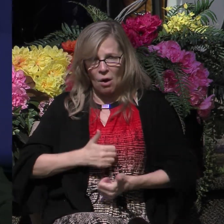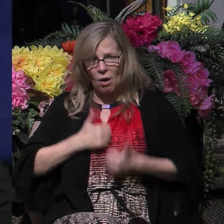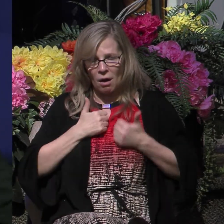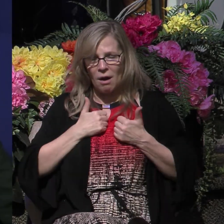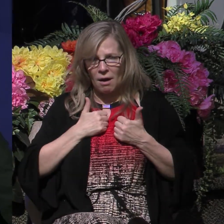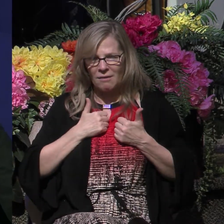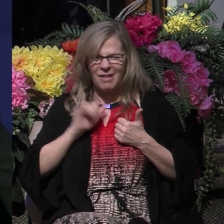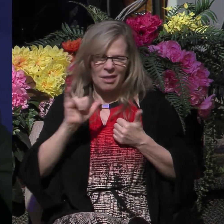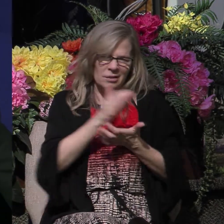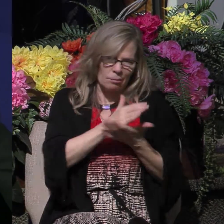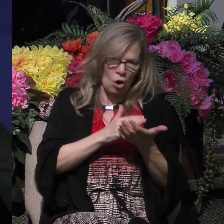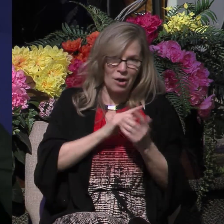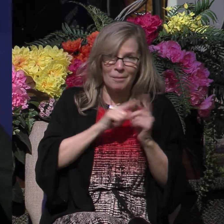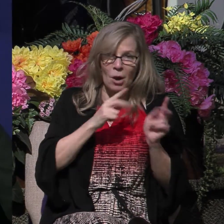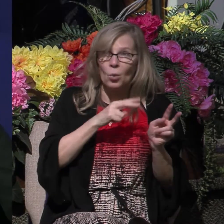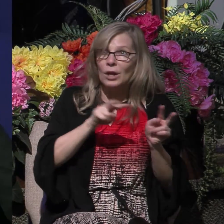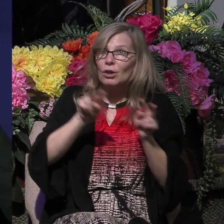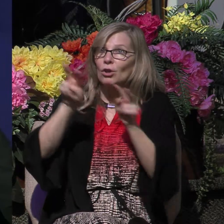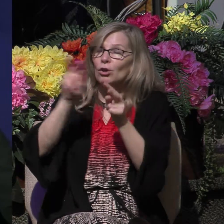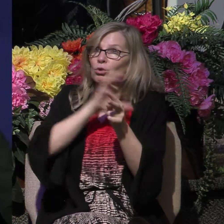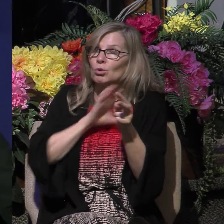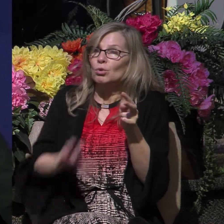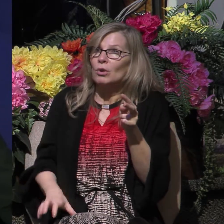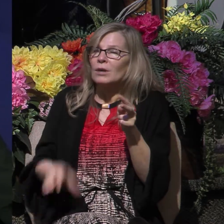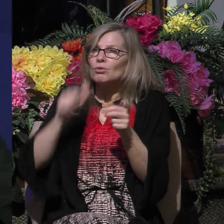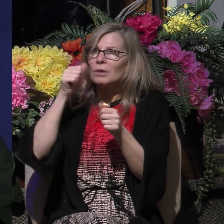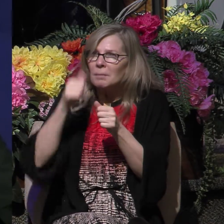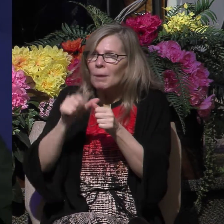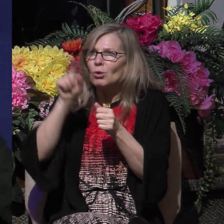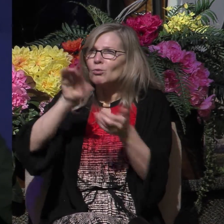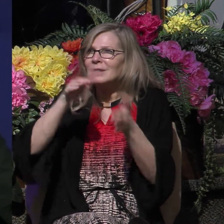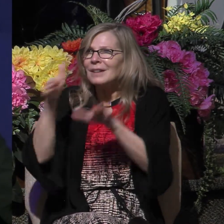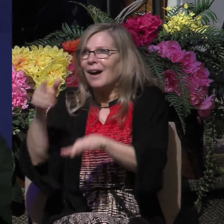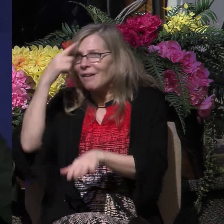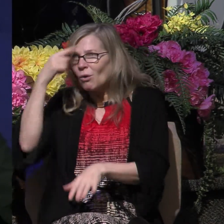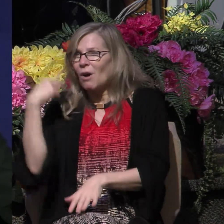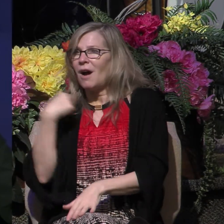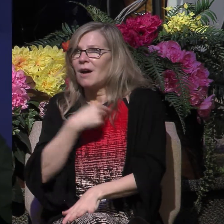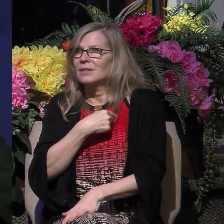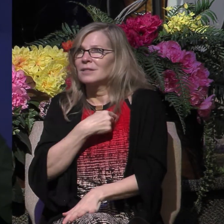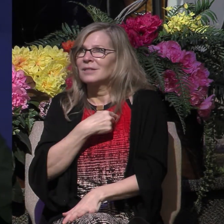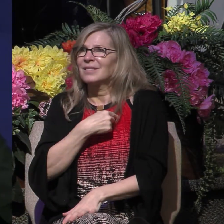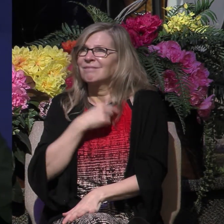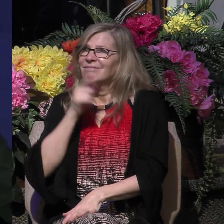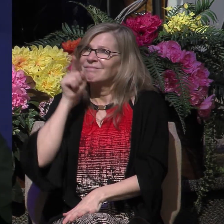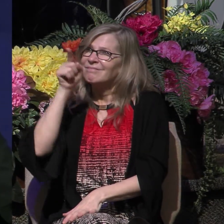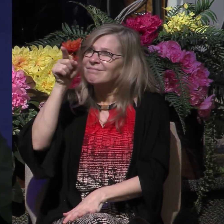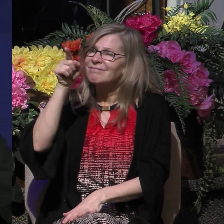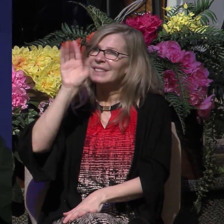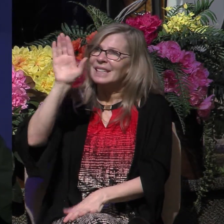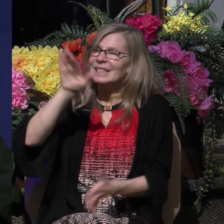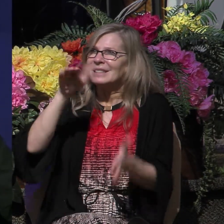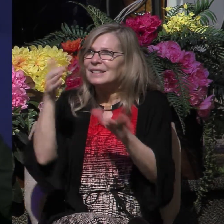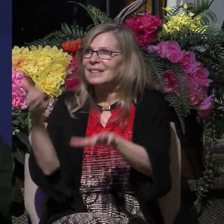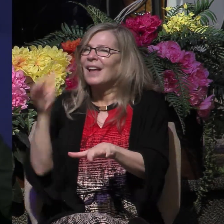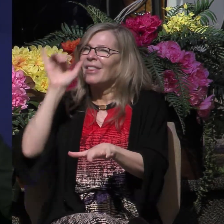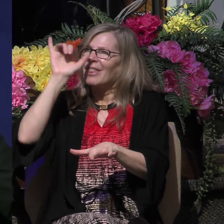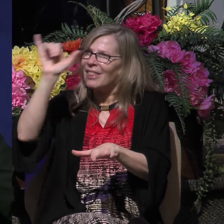but we look to Christ and we remember that he died for us. He and his death, that's the anchor of our soul.